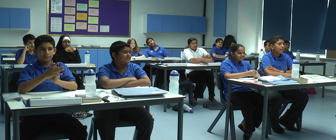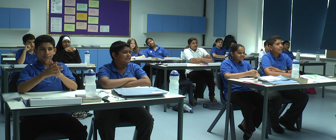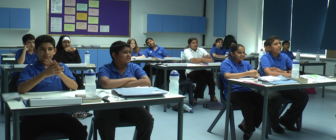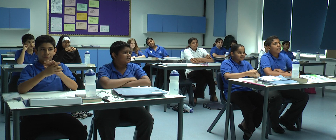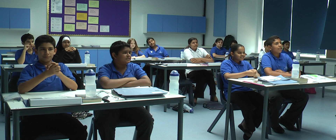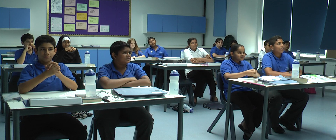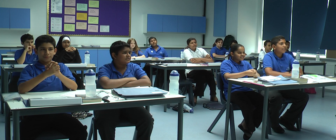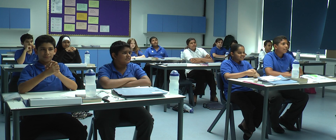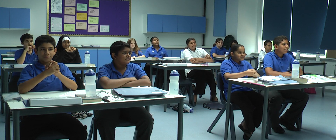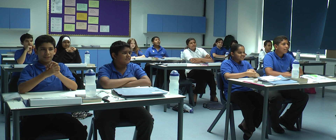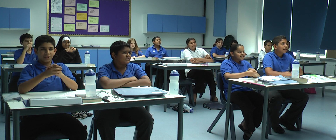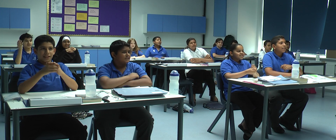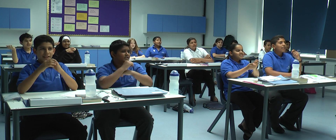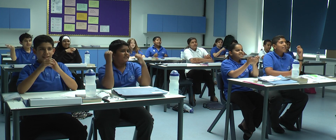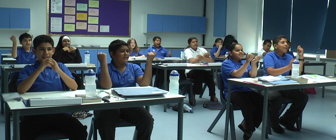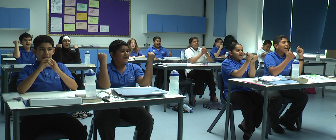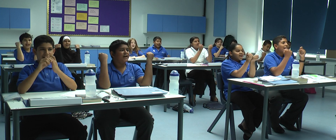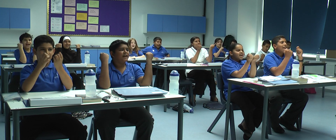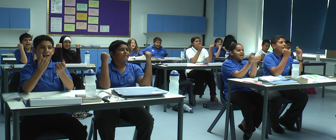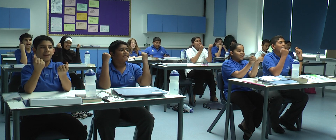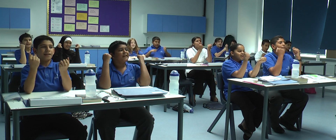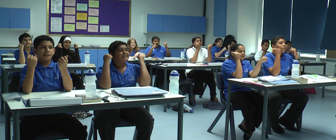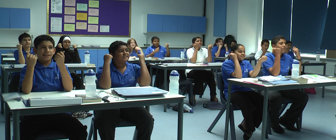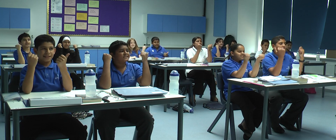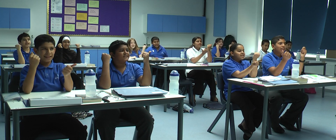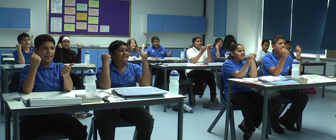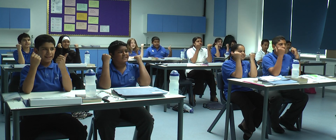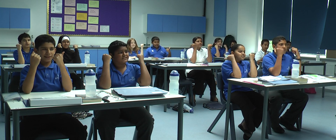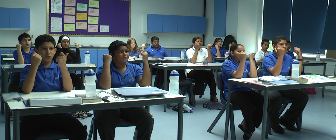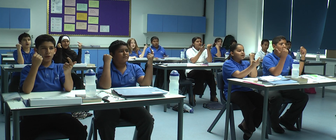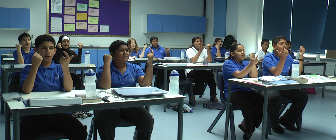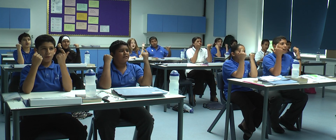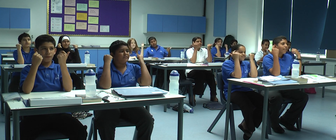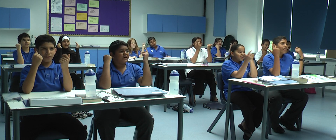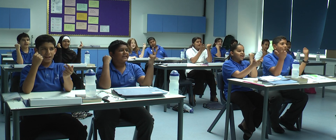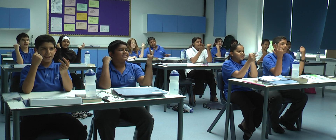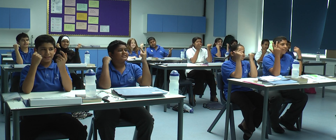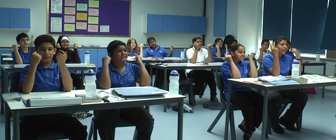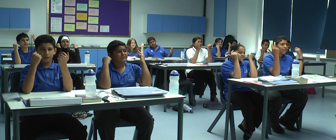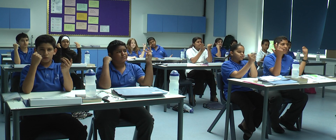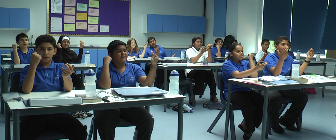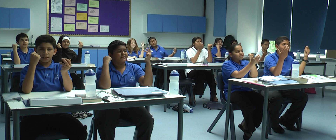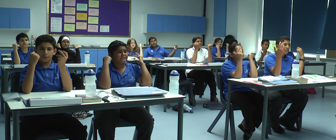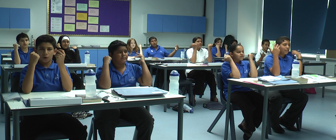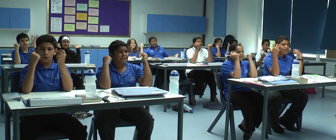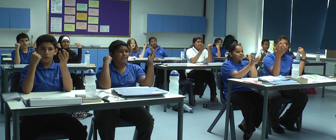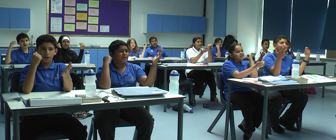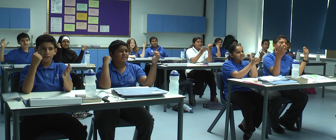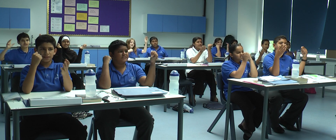fingers roll. The sixes. Yeah. Six, twelve, eighteen, twenty-four, thirty,